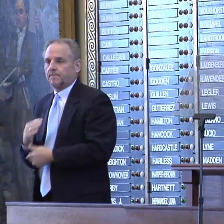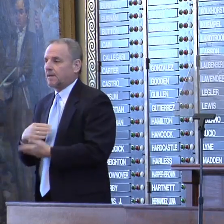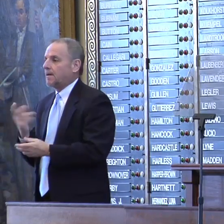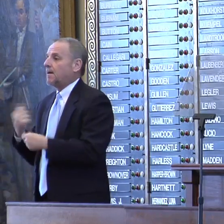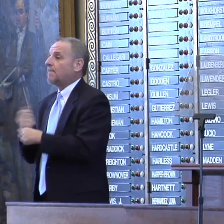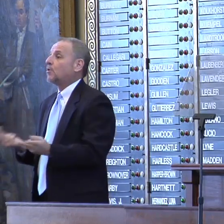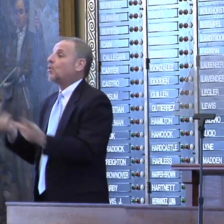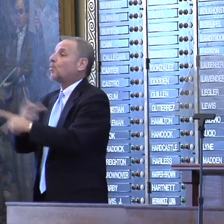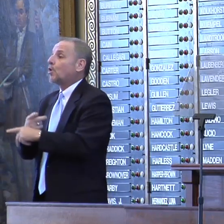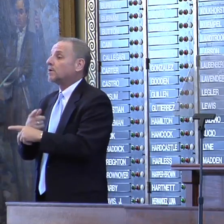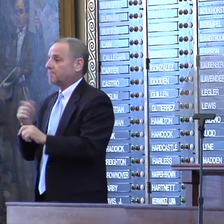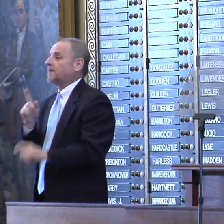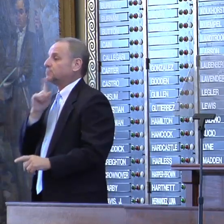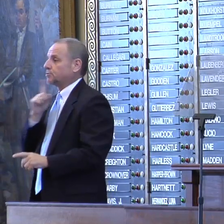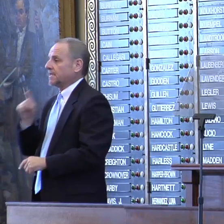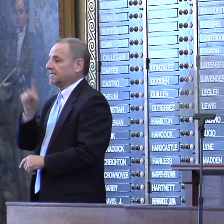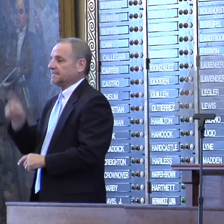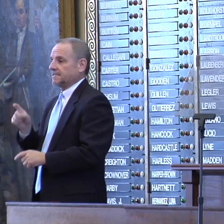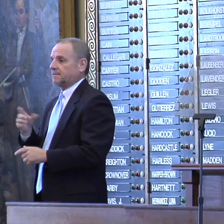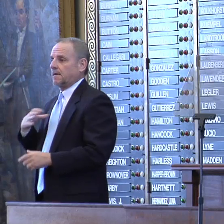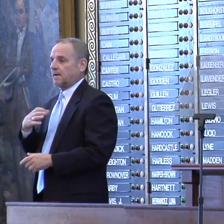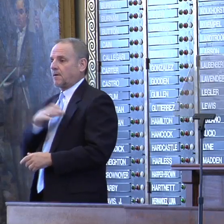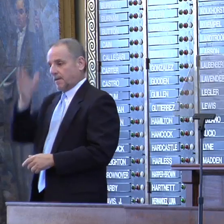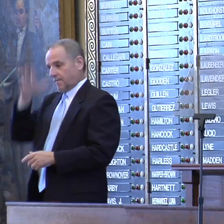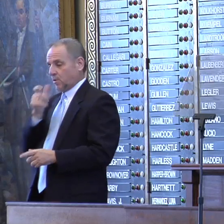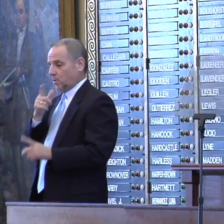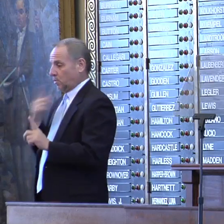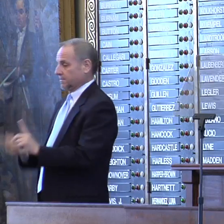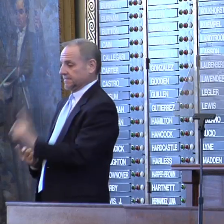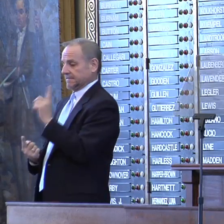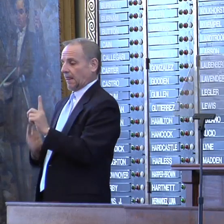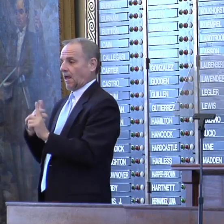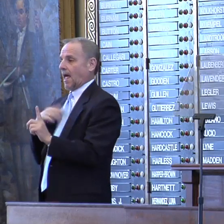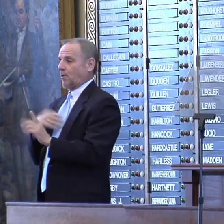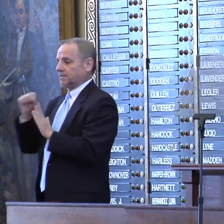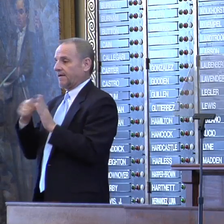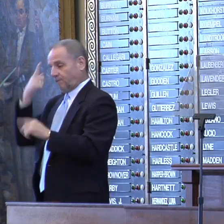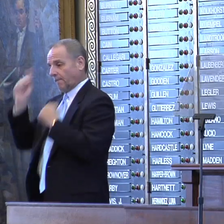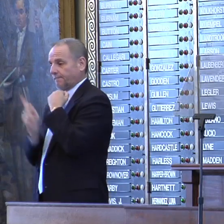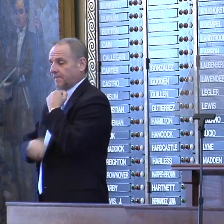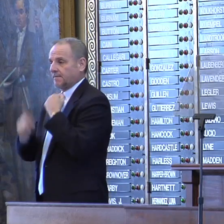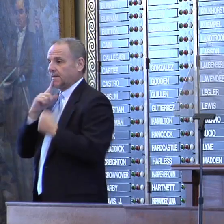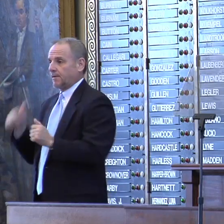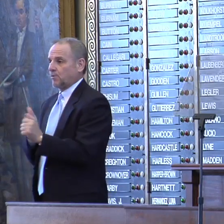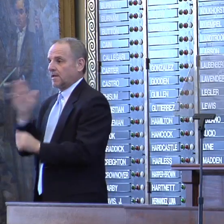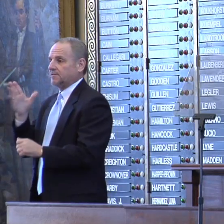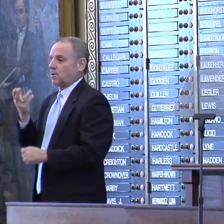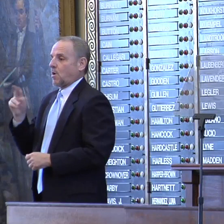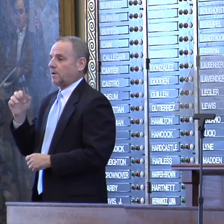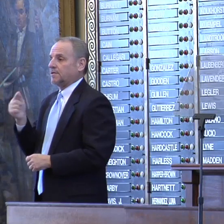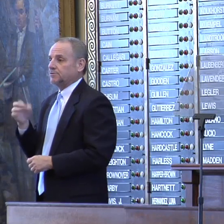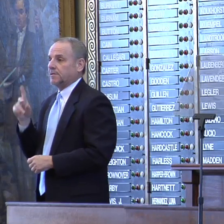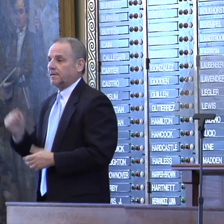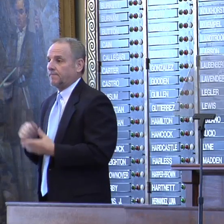worse by a certain Texas congressman who singled out our state for punishment in pursuit of his own agenda.